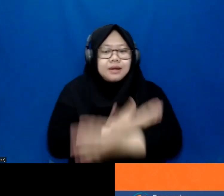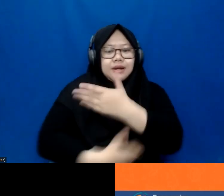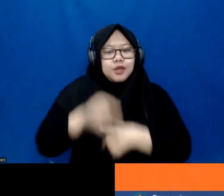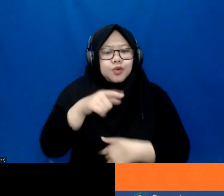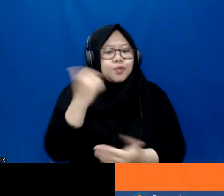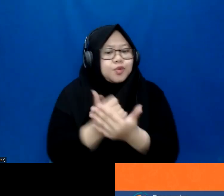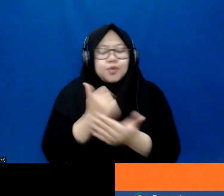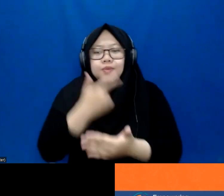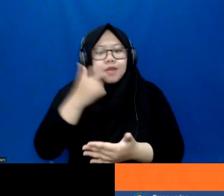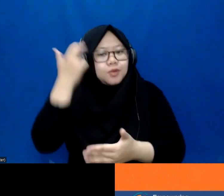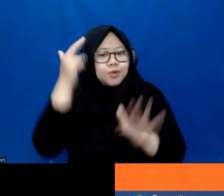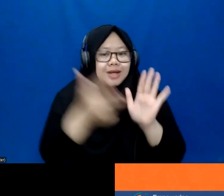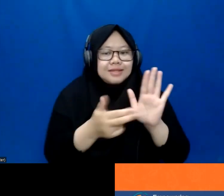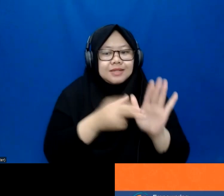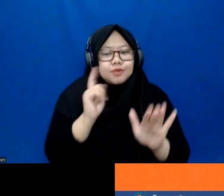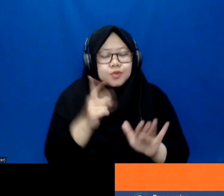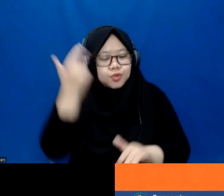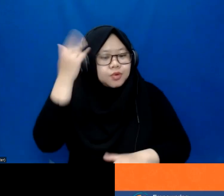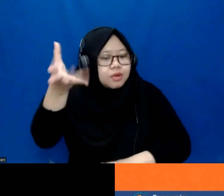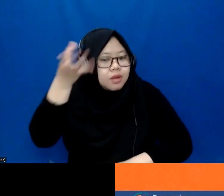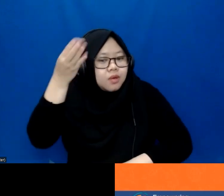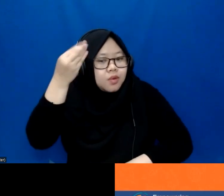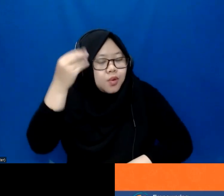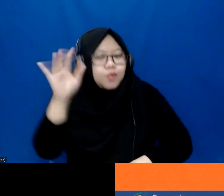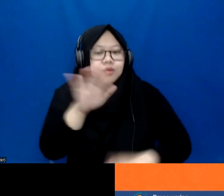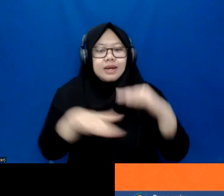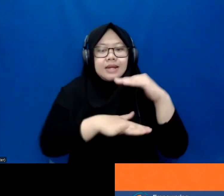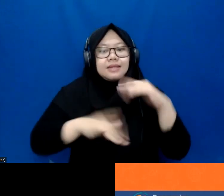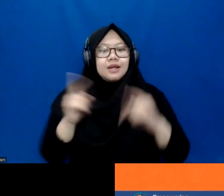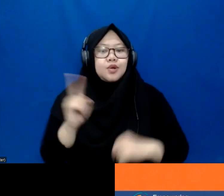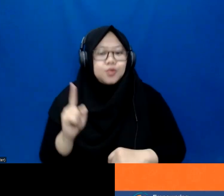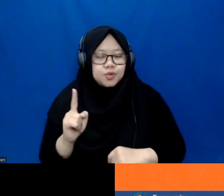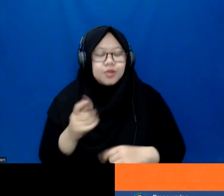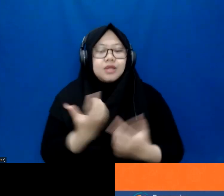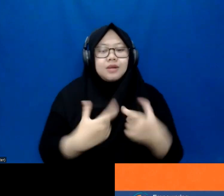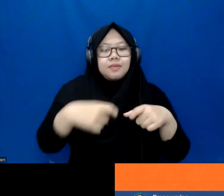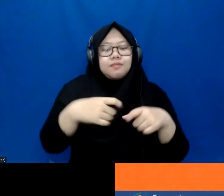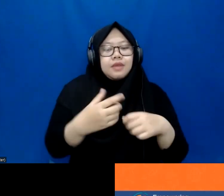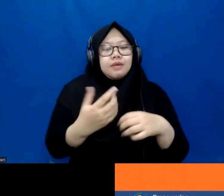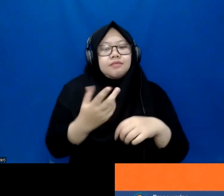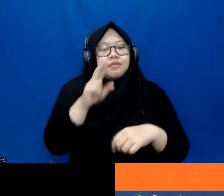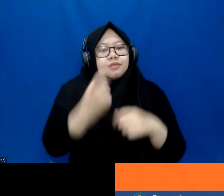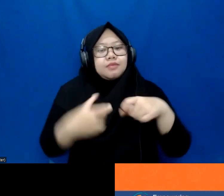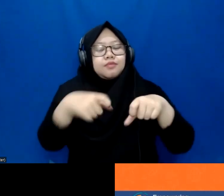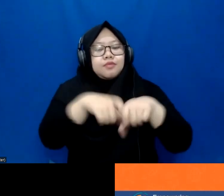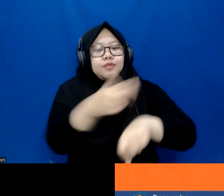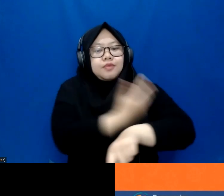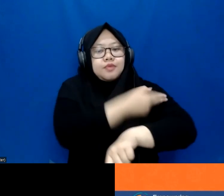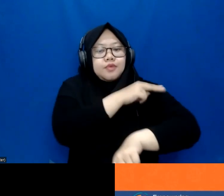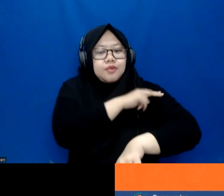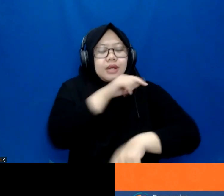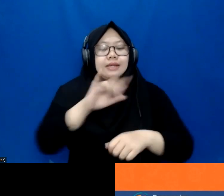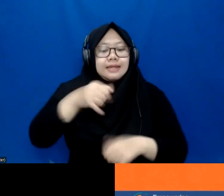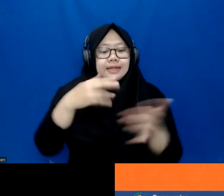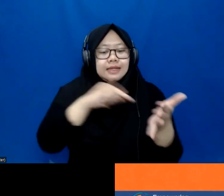important to understand their cognitive abilities, including their abilities to work with the technology, to be able to